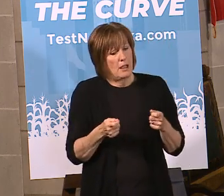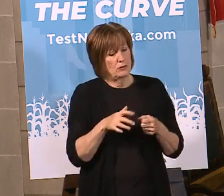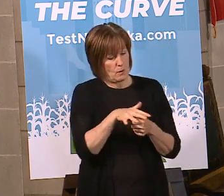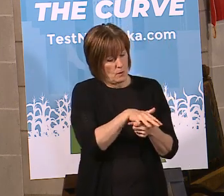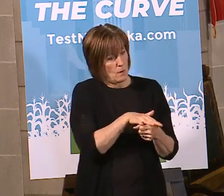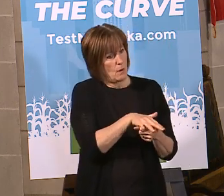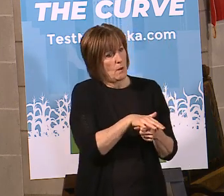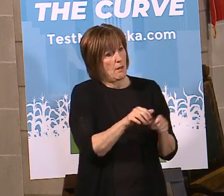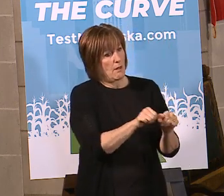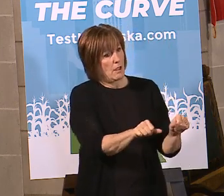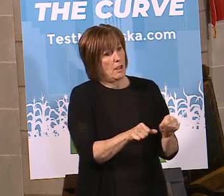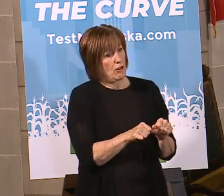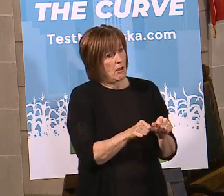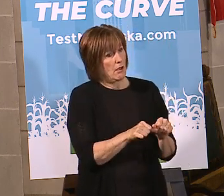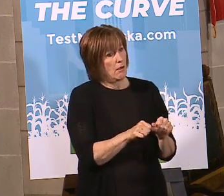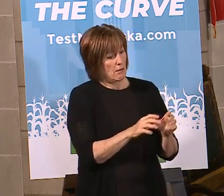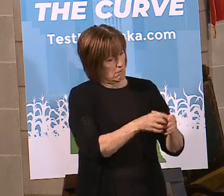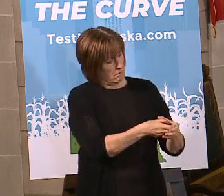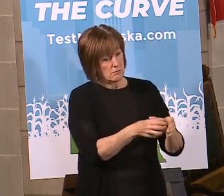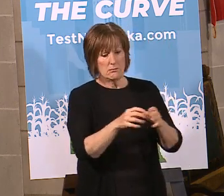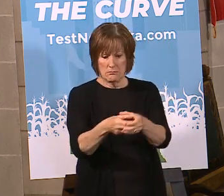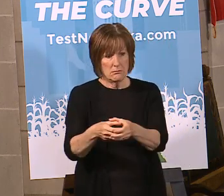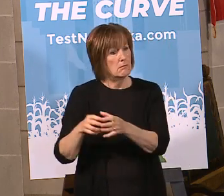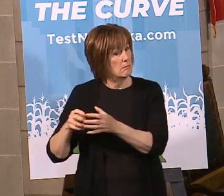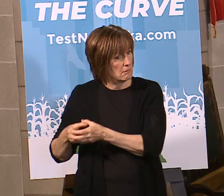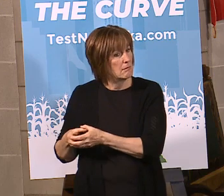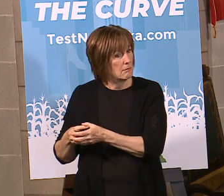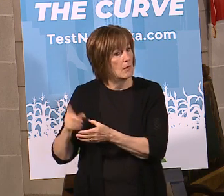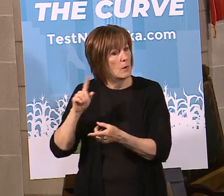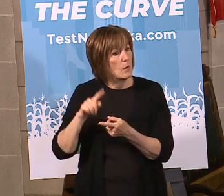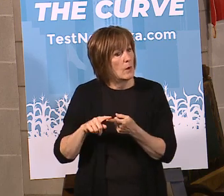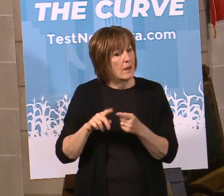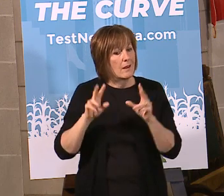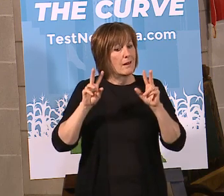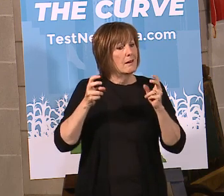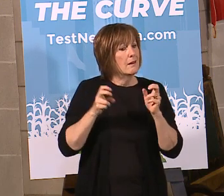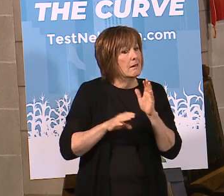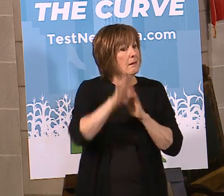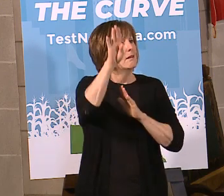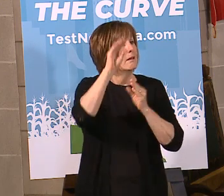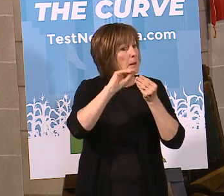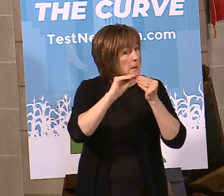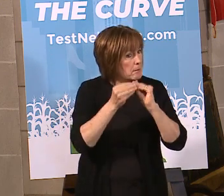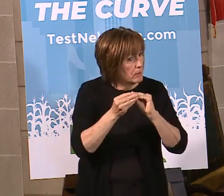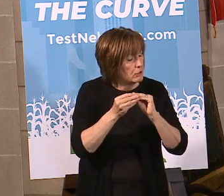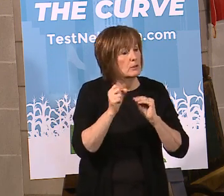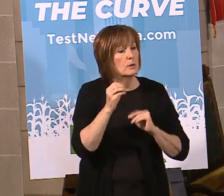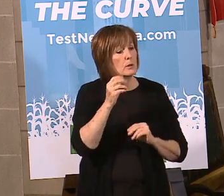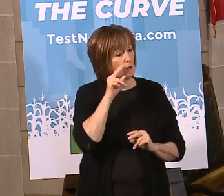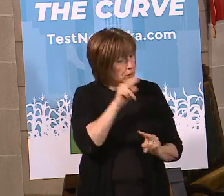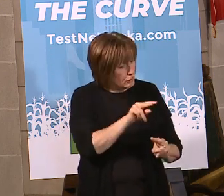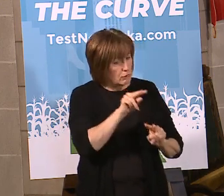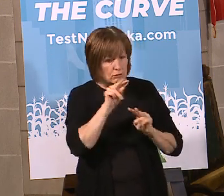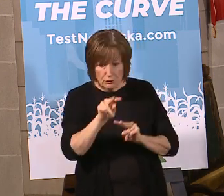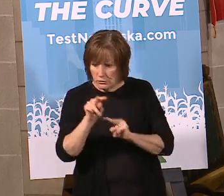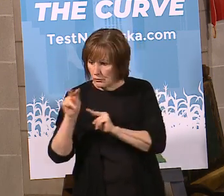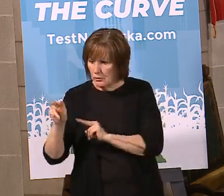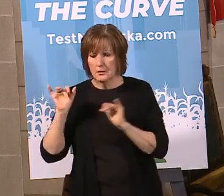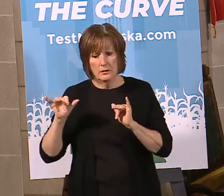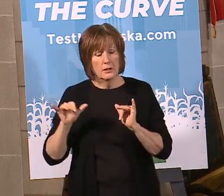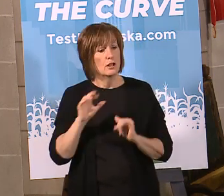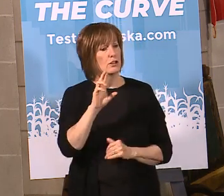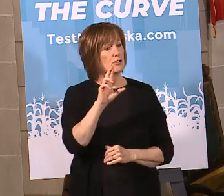local area basis when we have had, you know, those hot spots that we've seen around the state. So, we've looked at that. We've looked at some of the